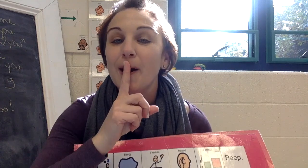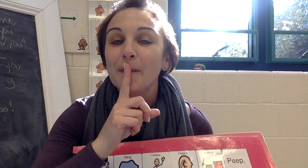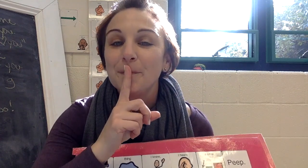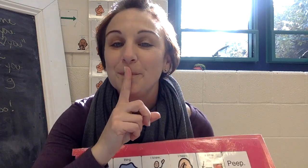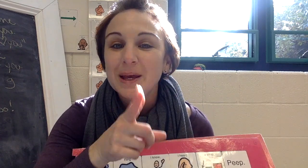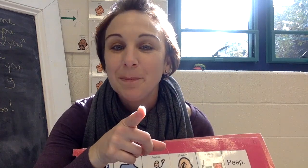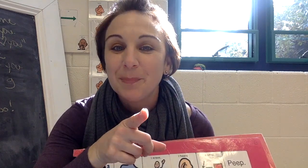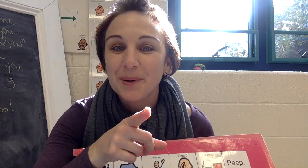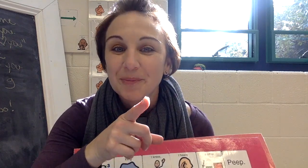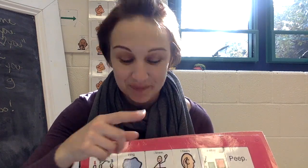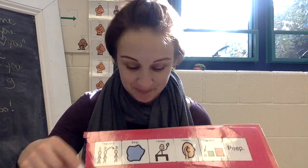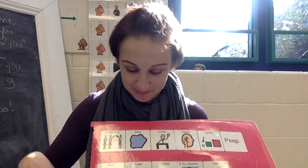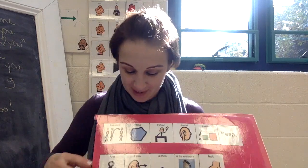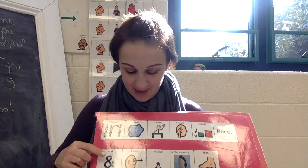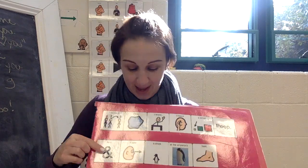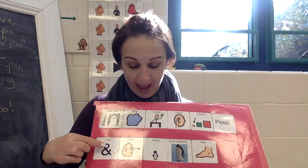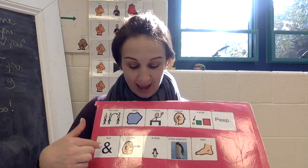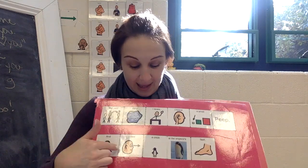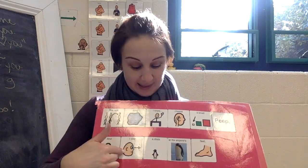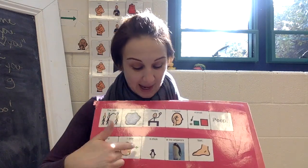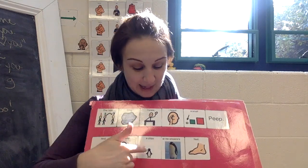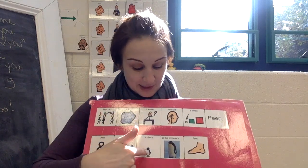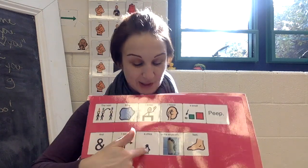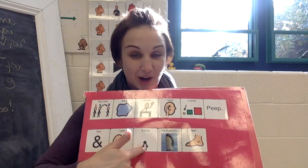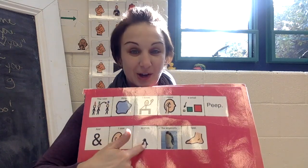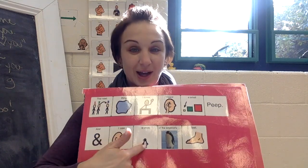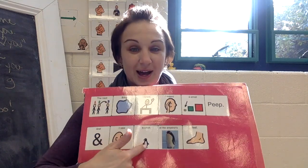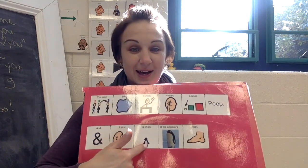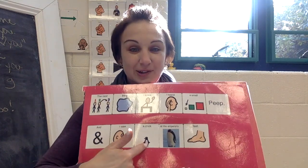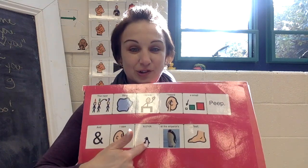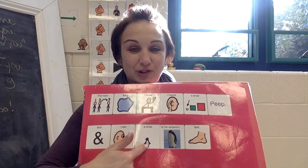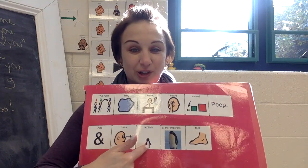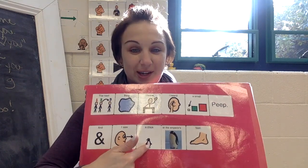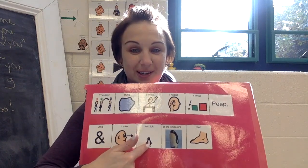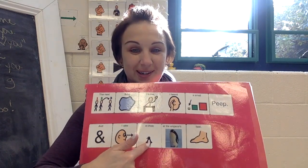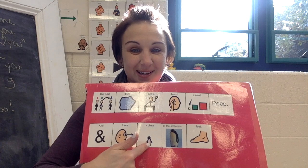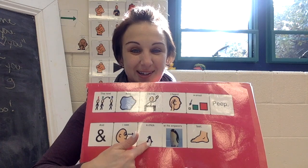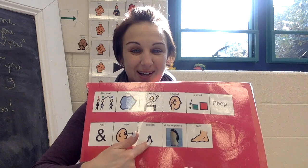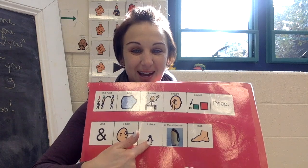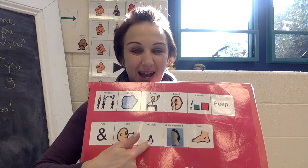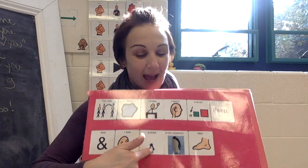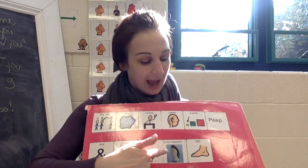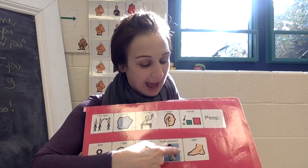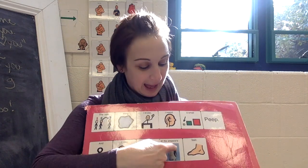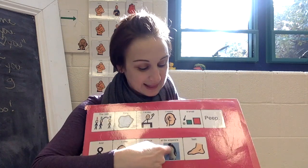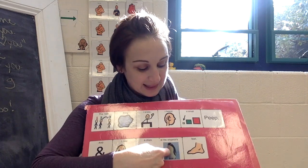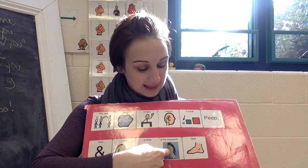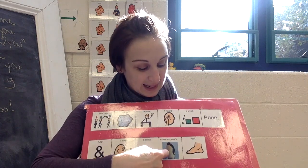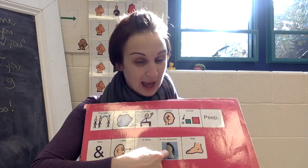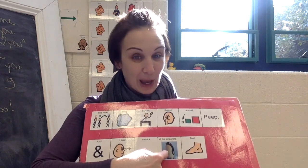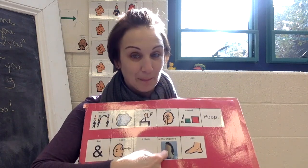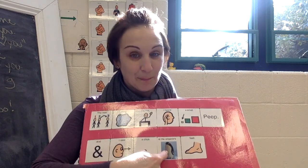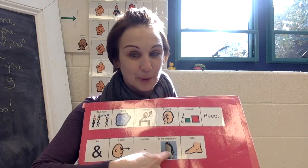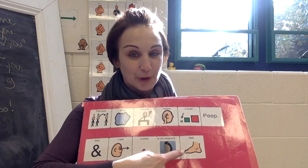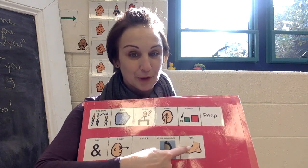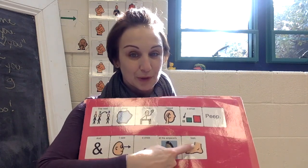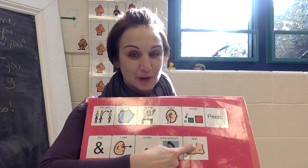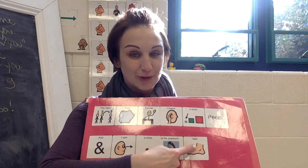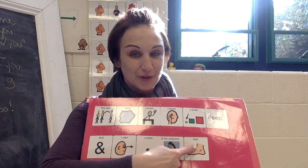beep, and I saw a chick at the emperor's